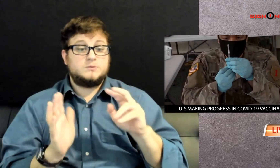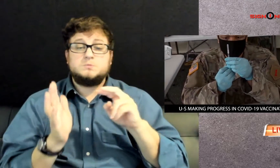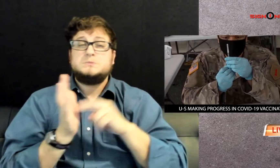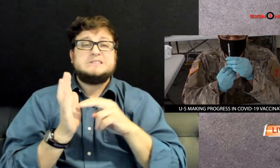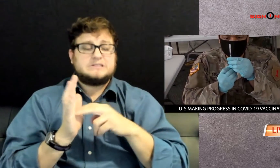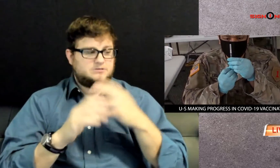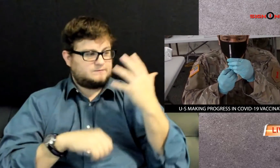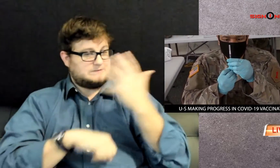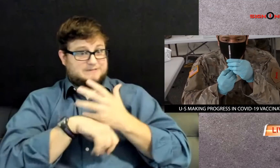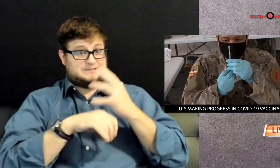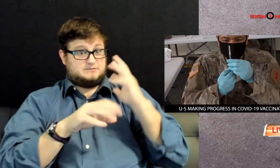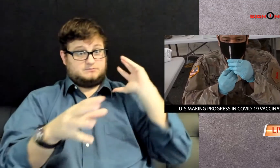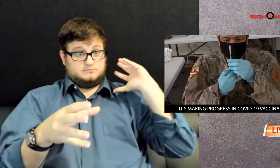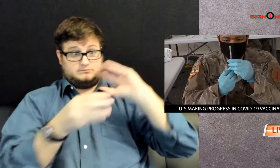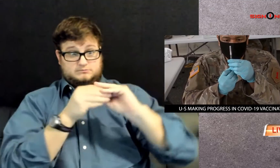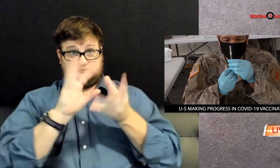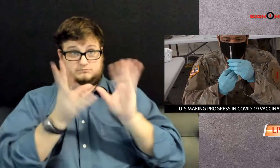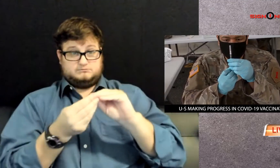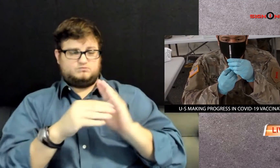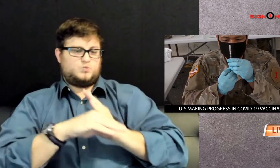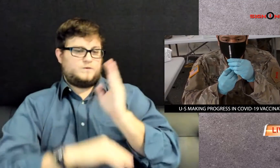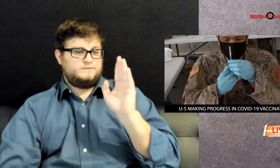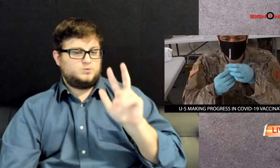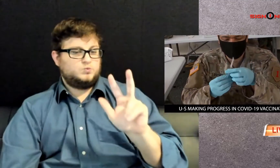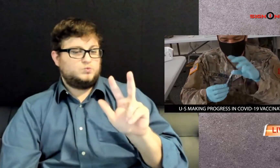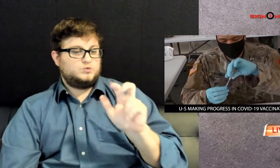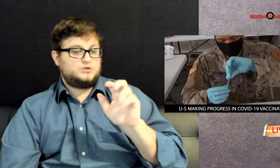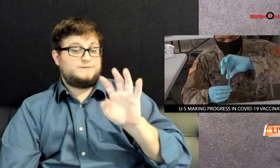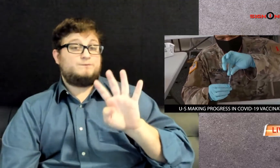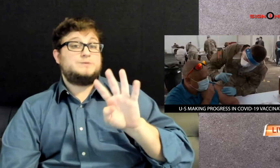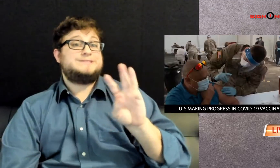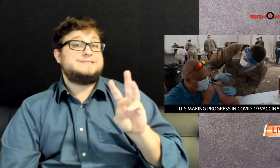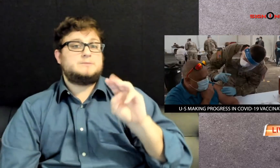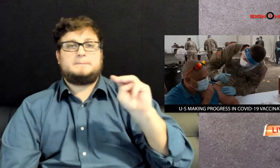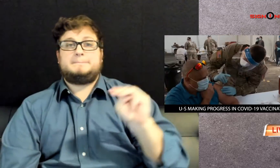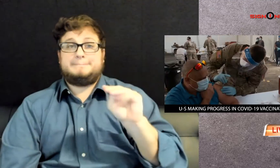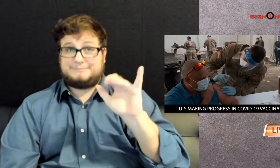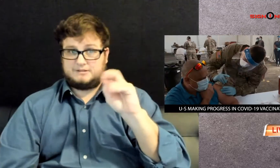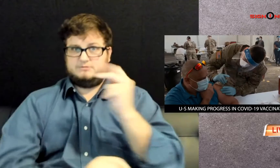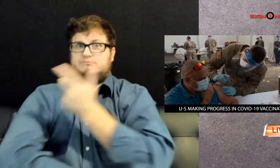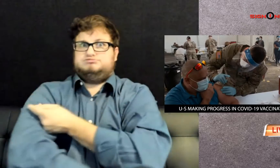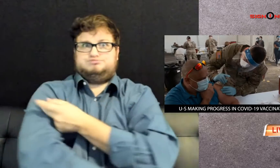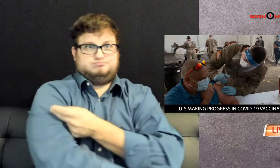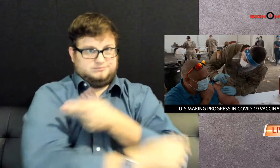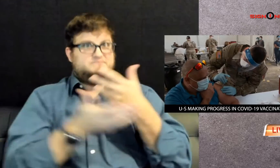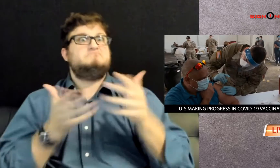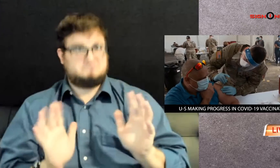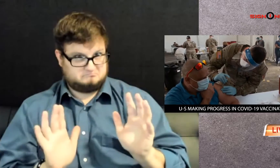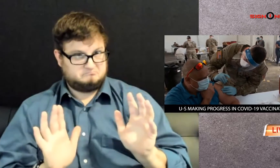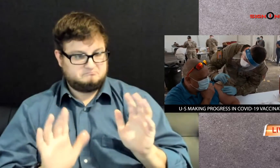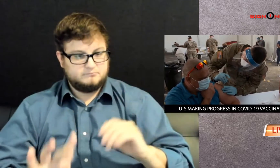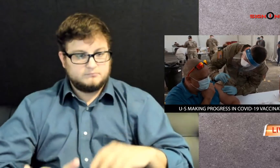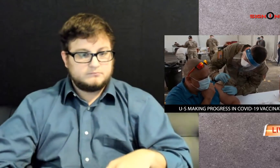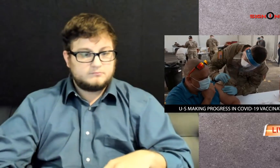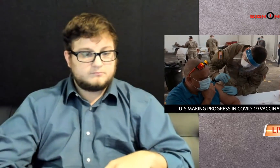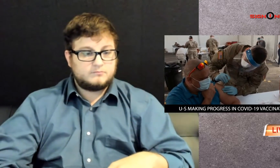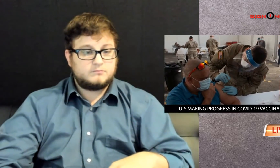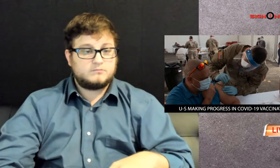more than 346 million shots have been administered in the United States. And